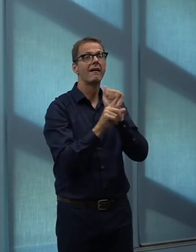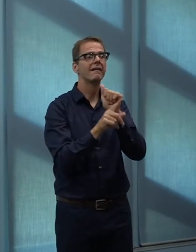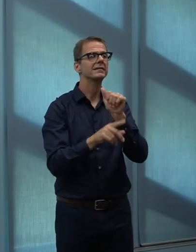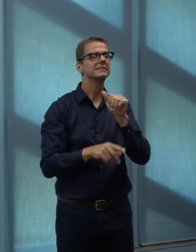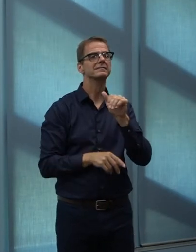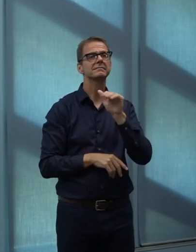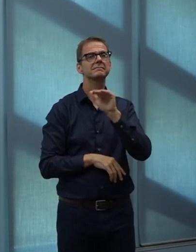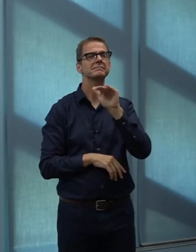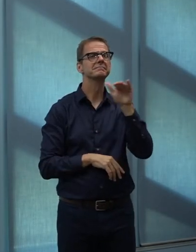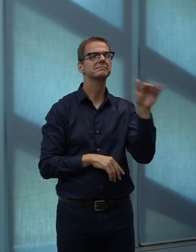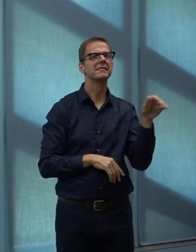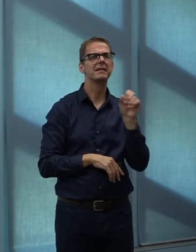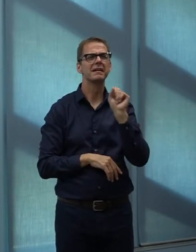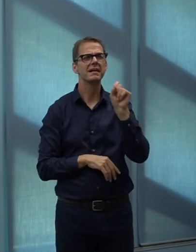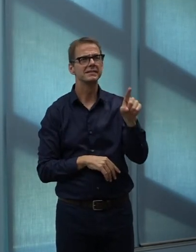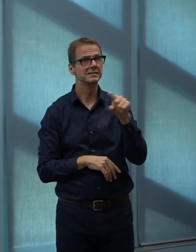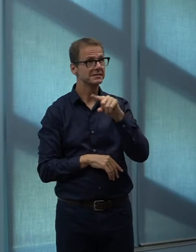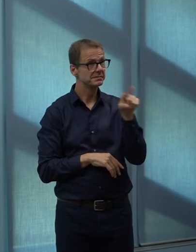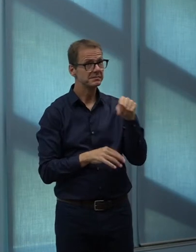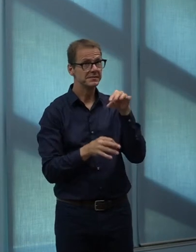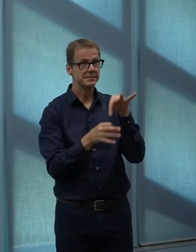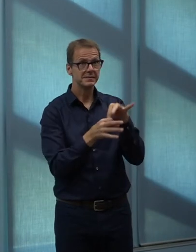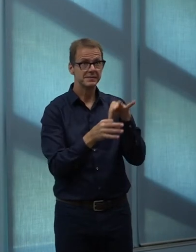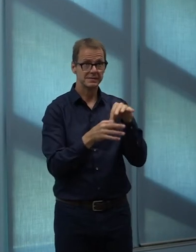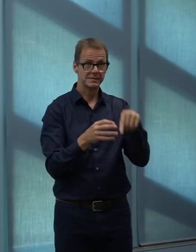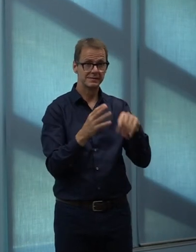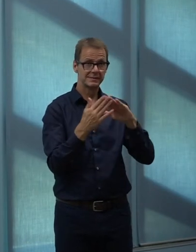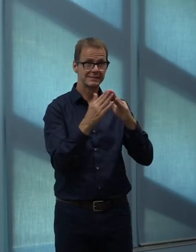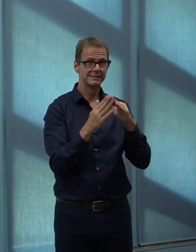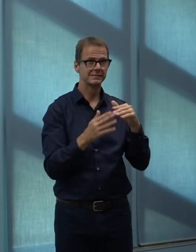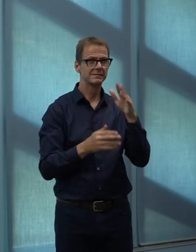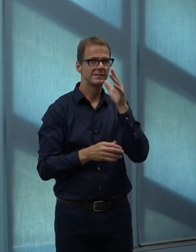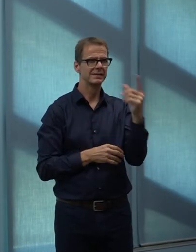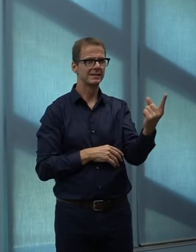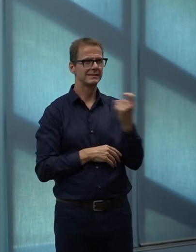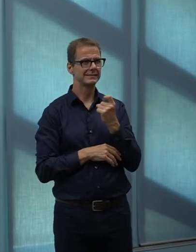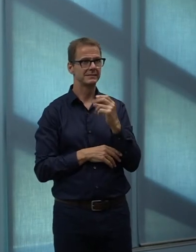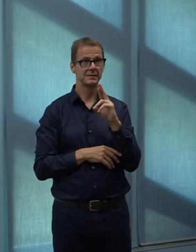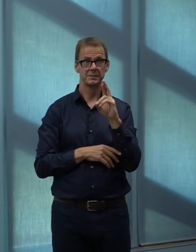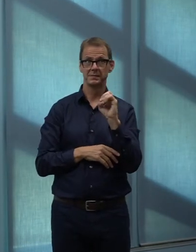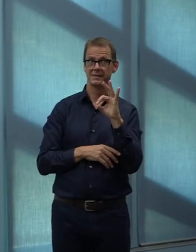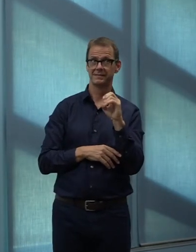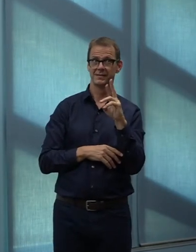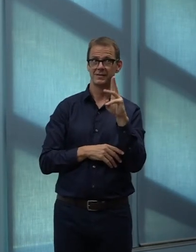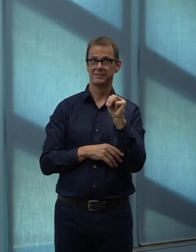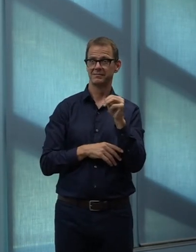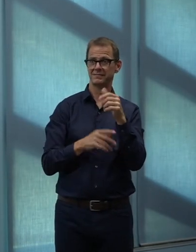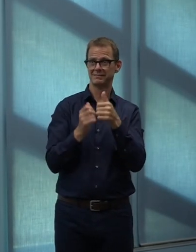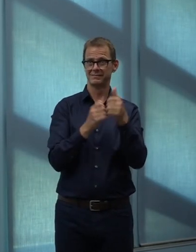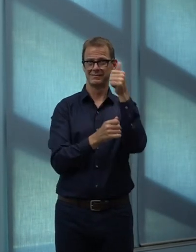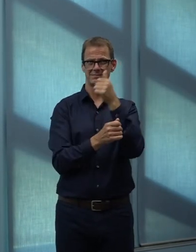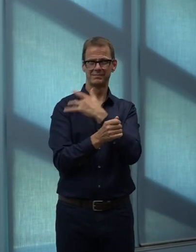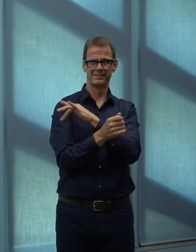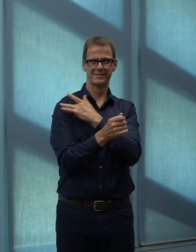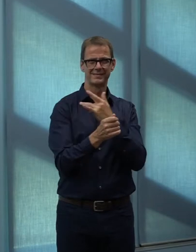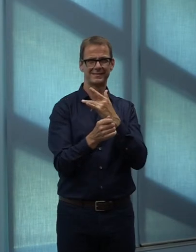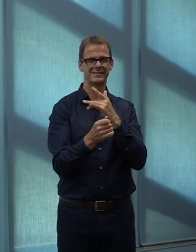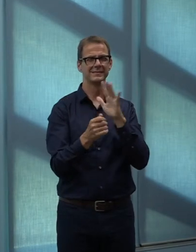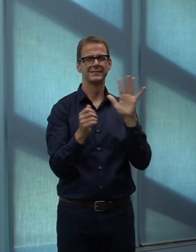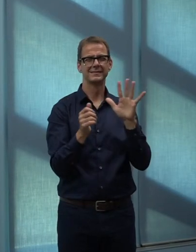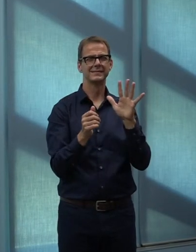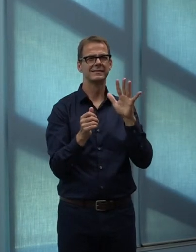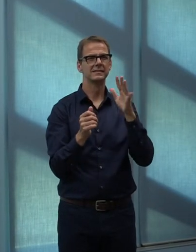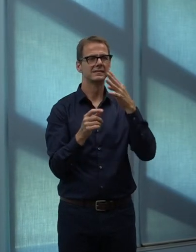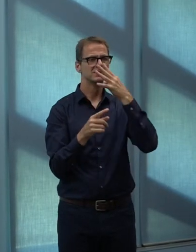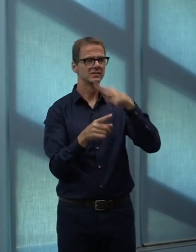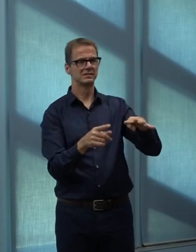jurisdiction when you are running for municipal office. And that just takes away from the focus on local issues in my view.